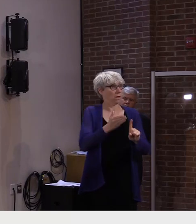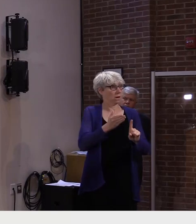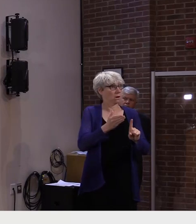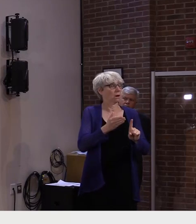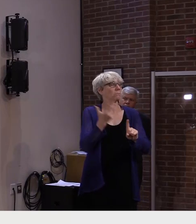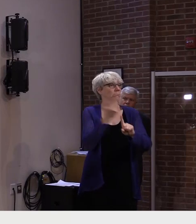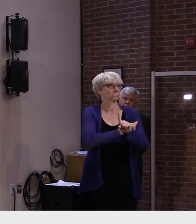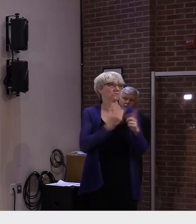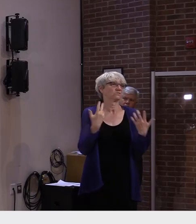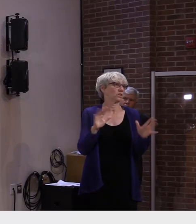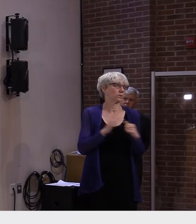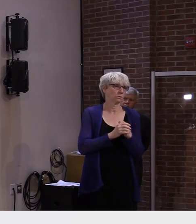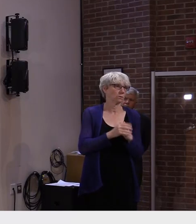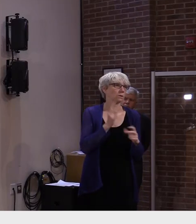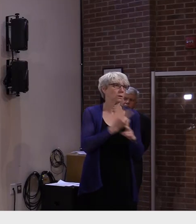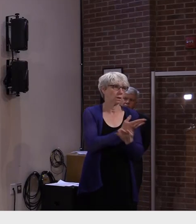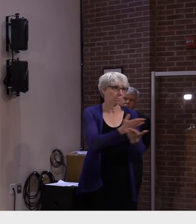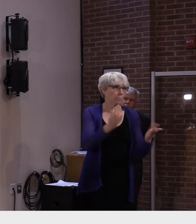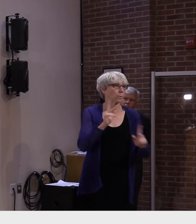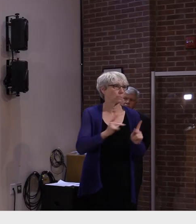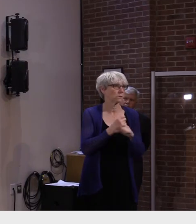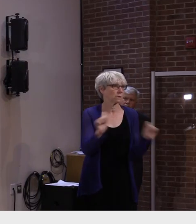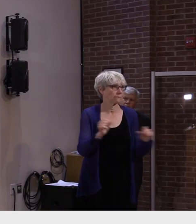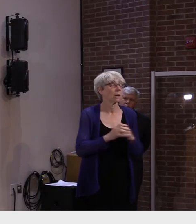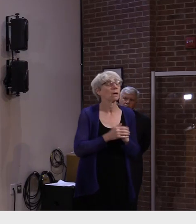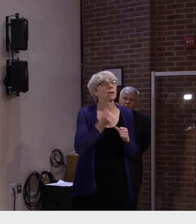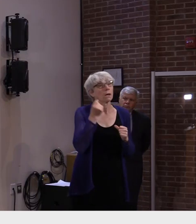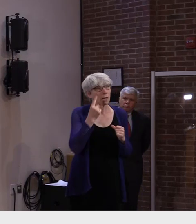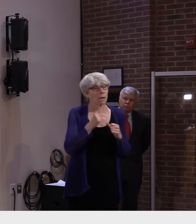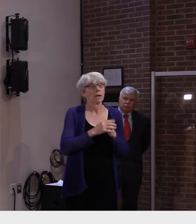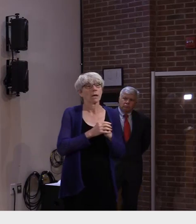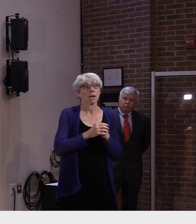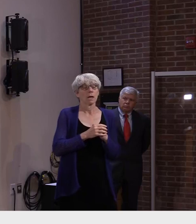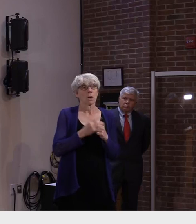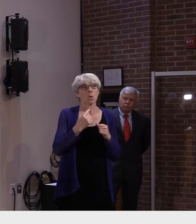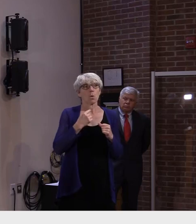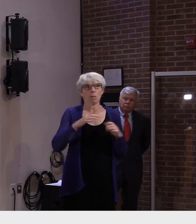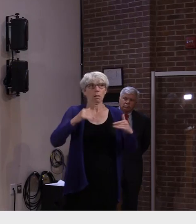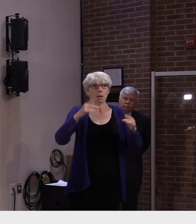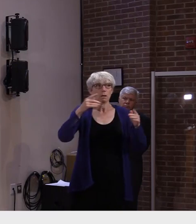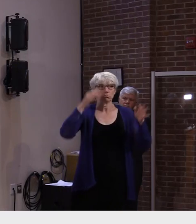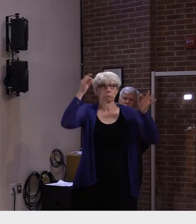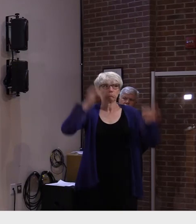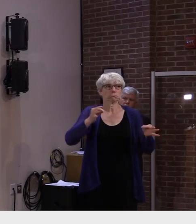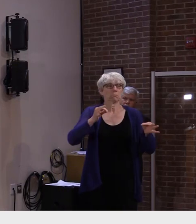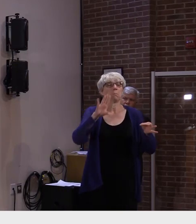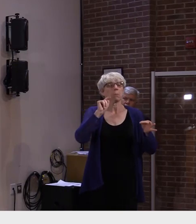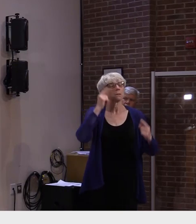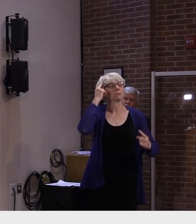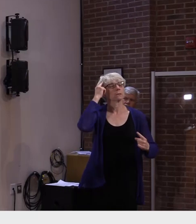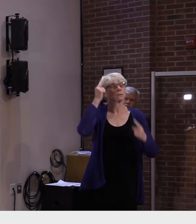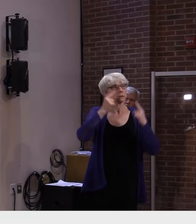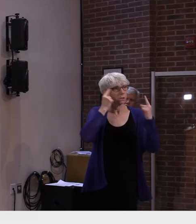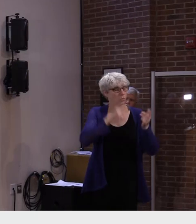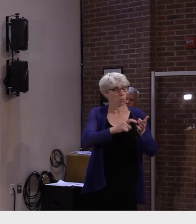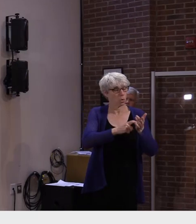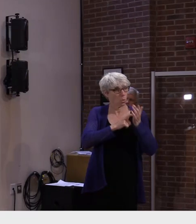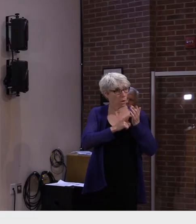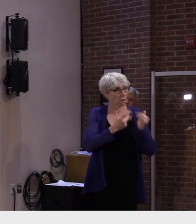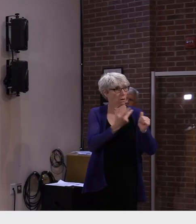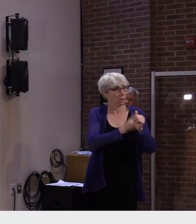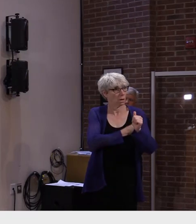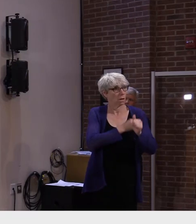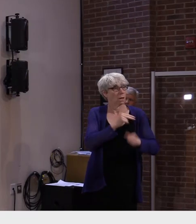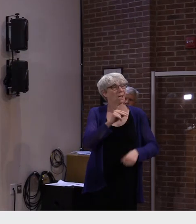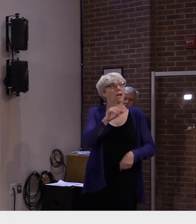mandatory vaccination that we're considering will have some sort of